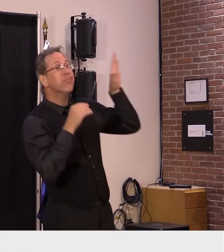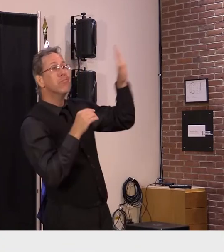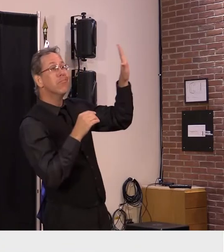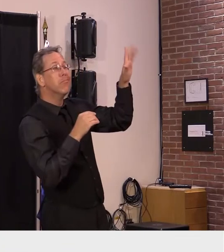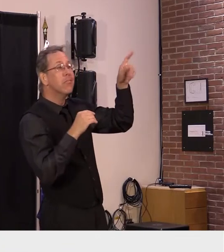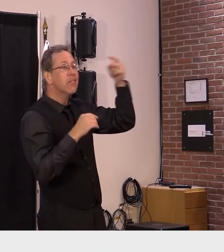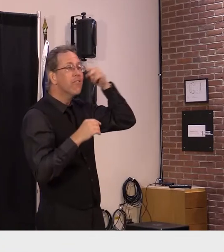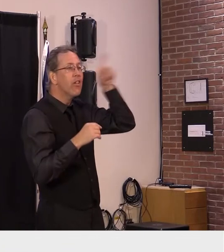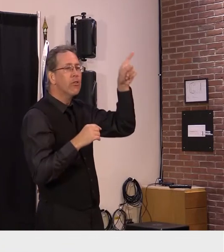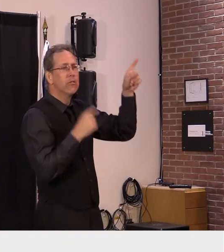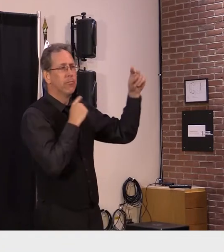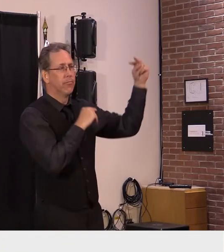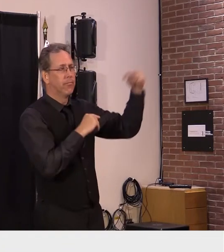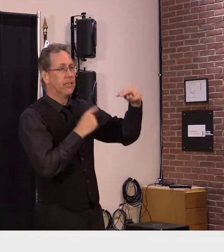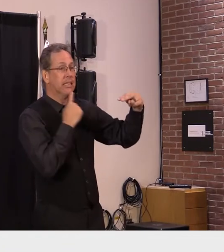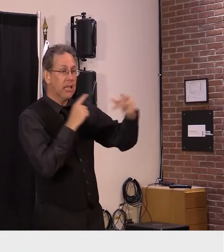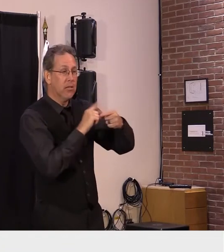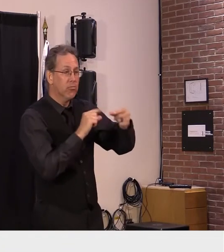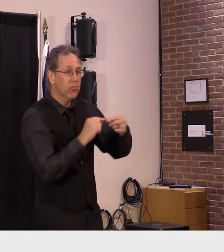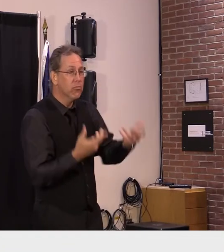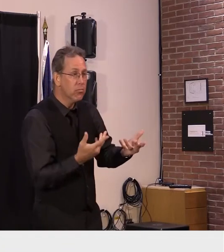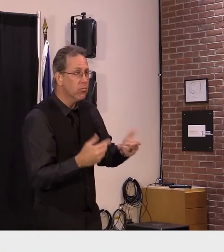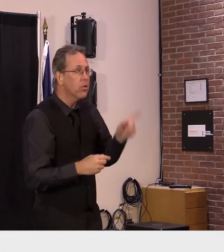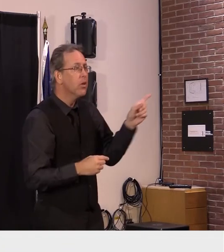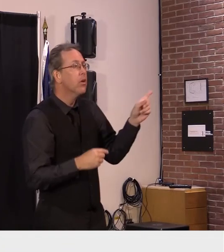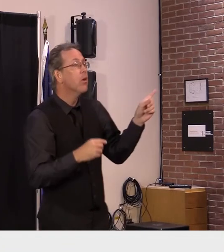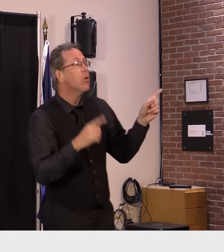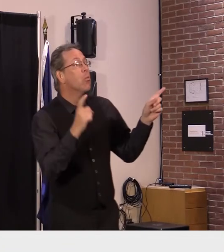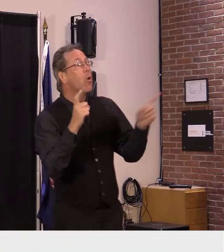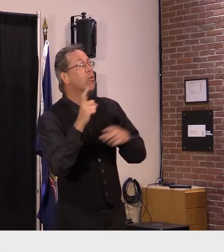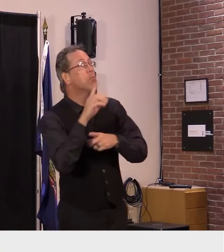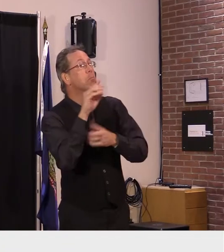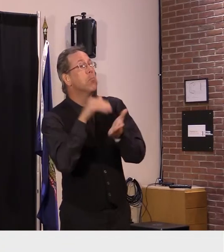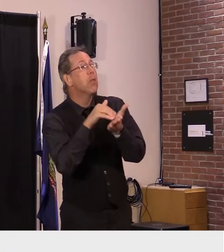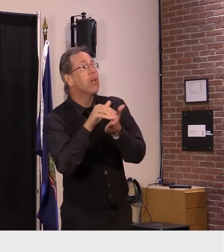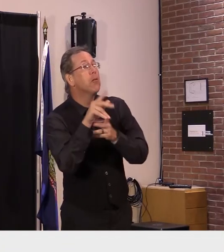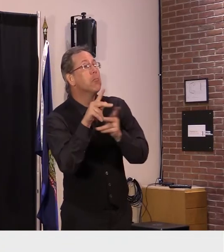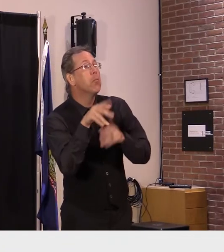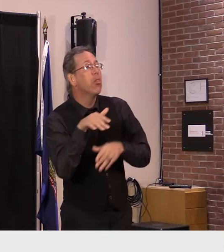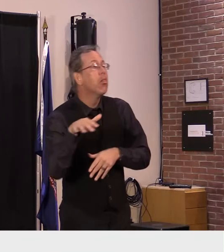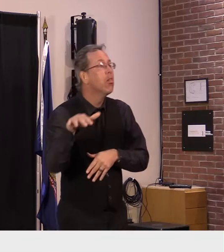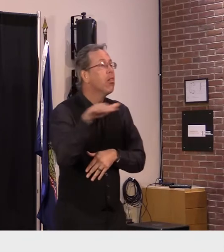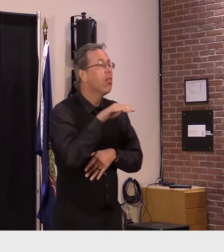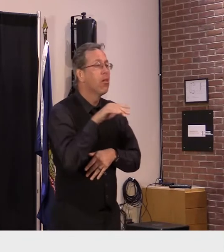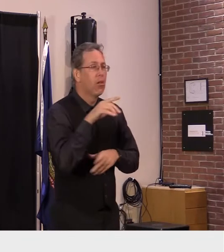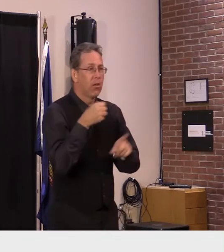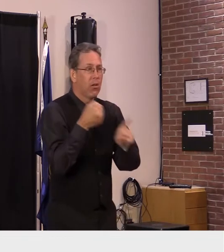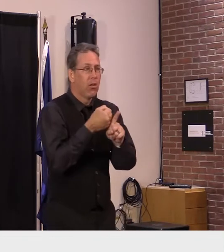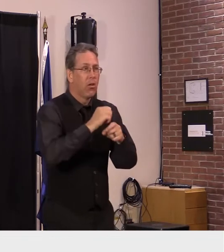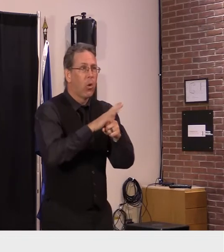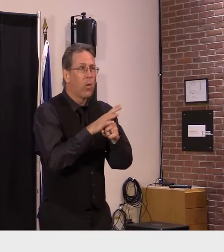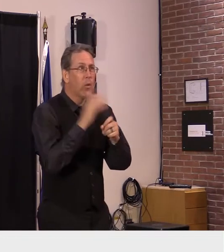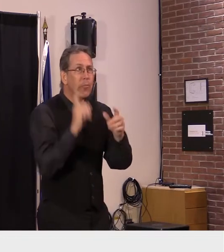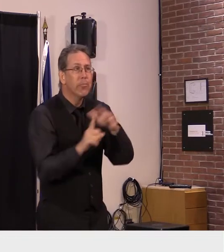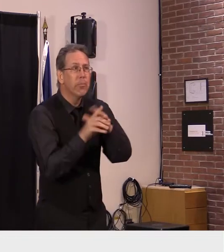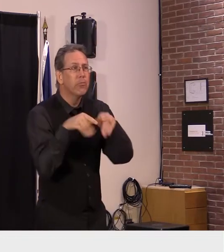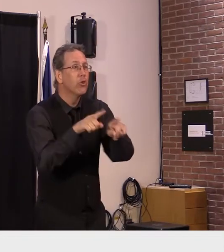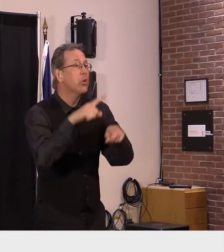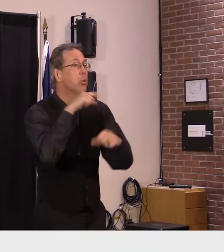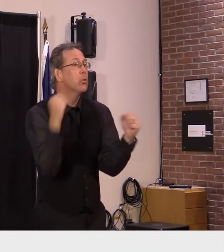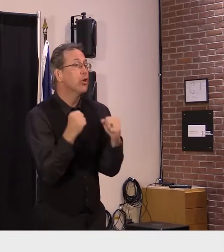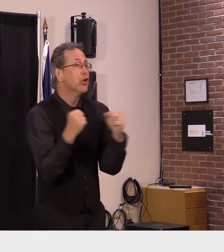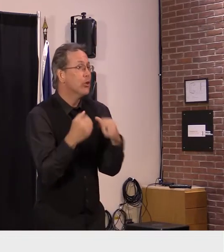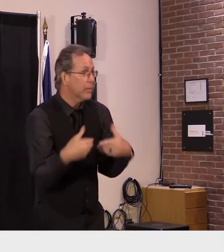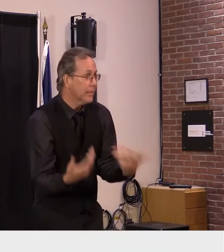basically saying there will be a hundred million cases covet come fall to winter uh i'm certainly not going to